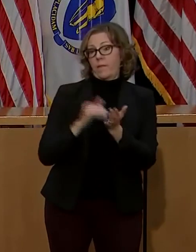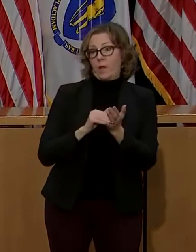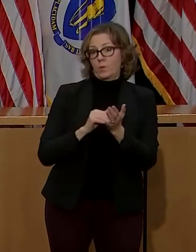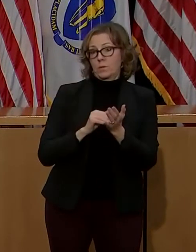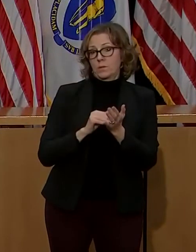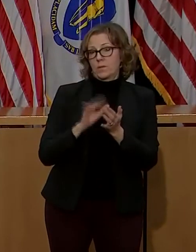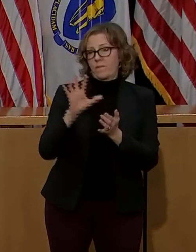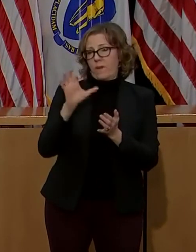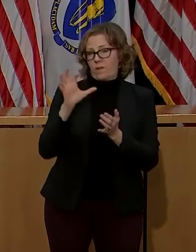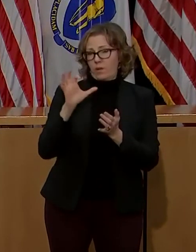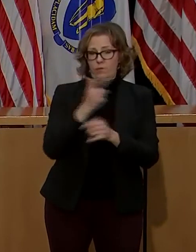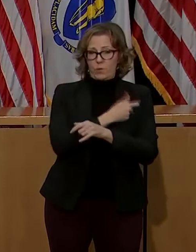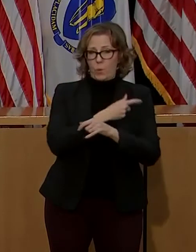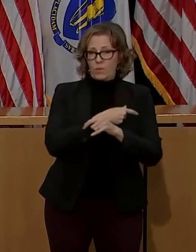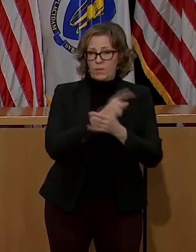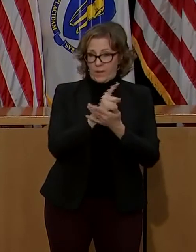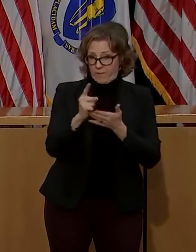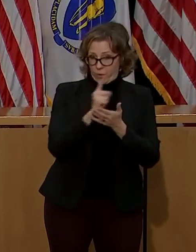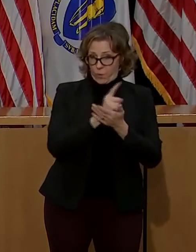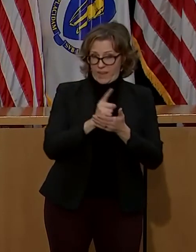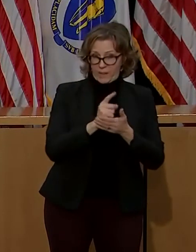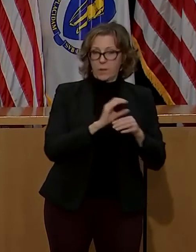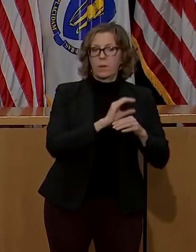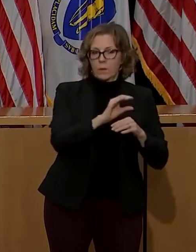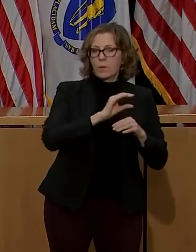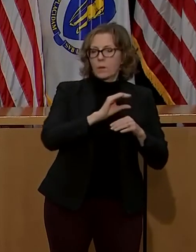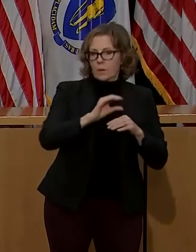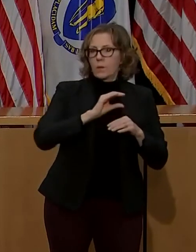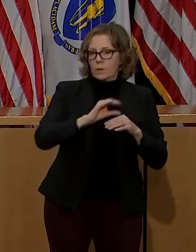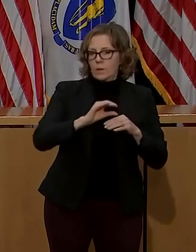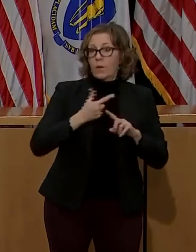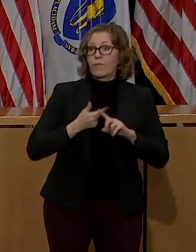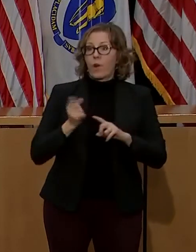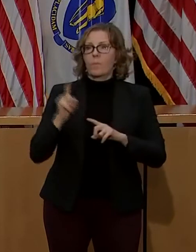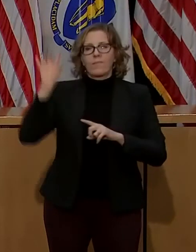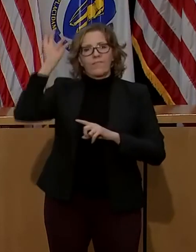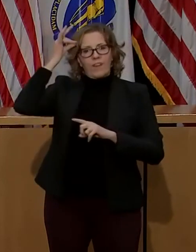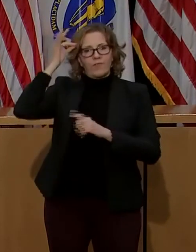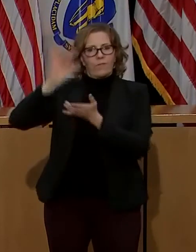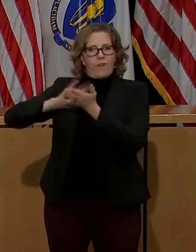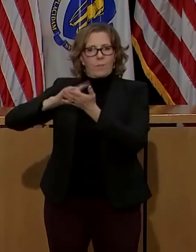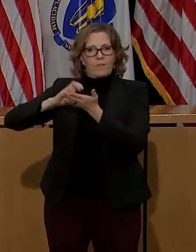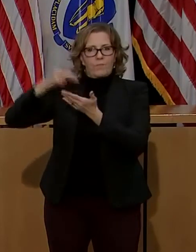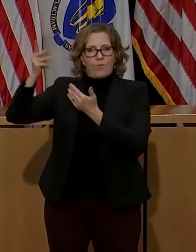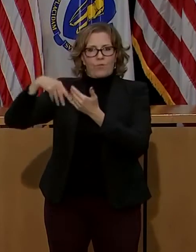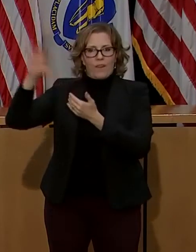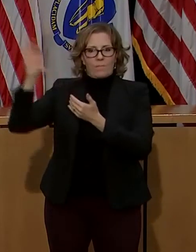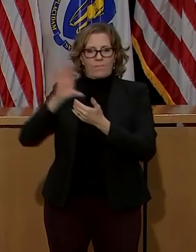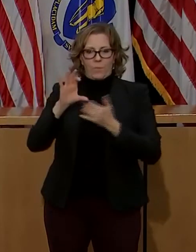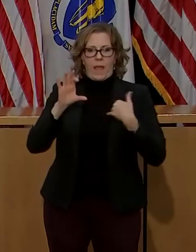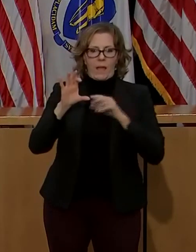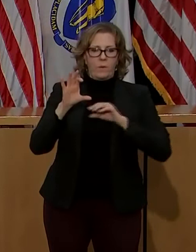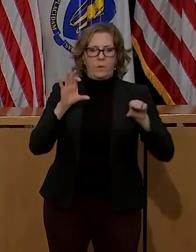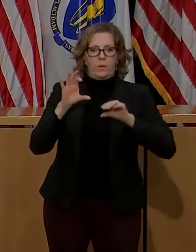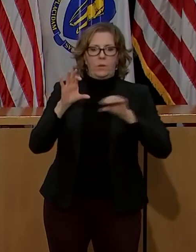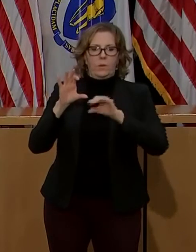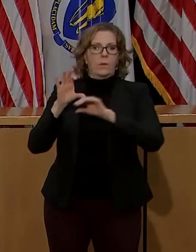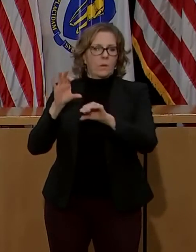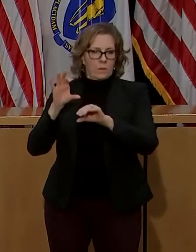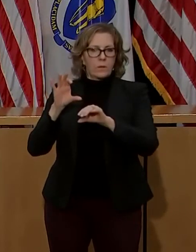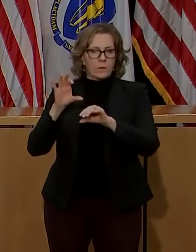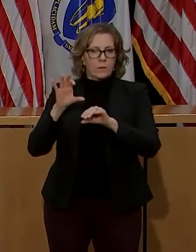week for the next several weeks from the federal pharmacy program to CVS and Walgreens retail